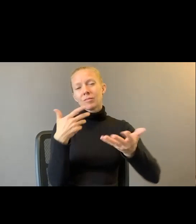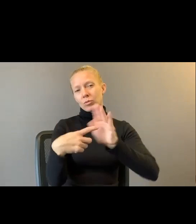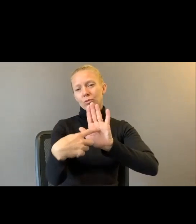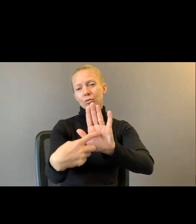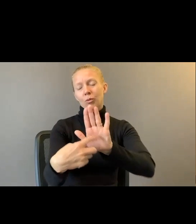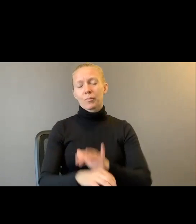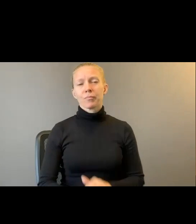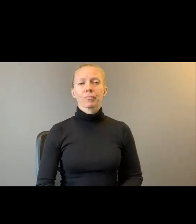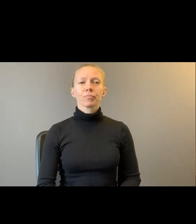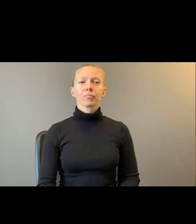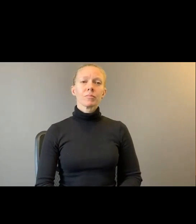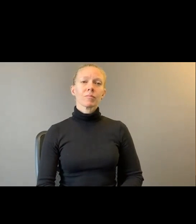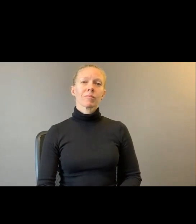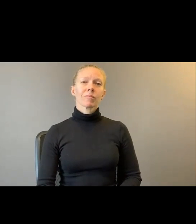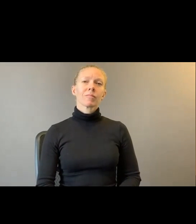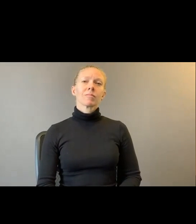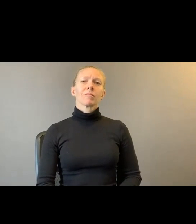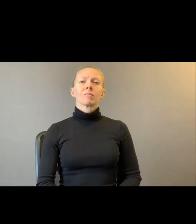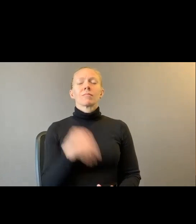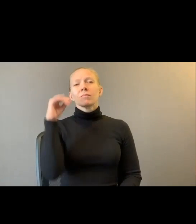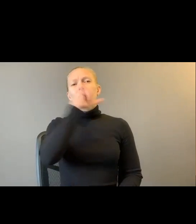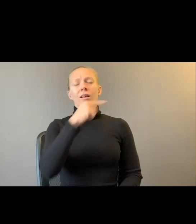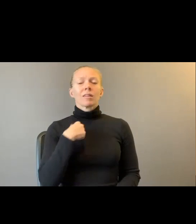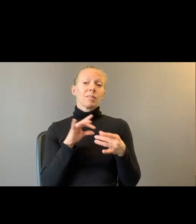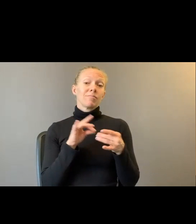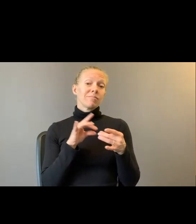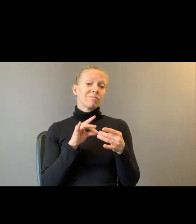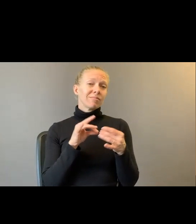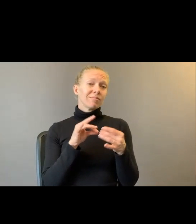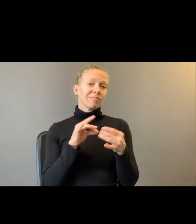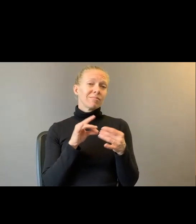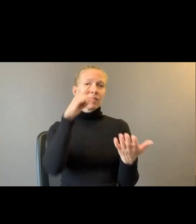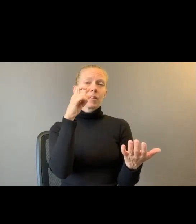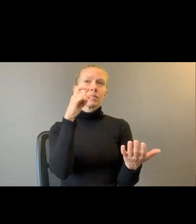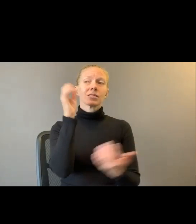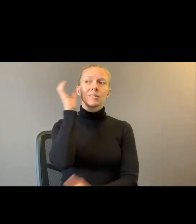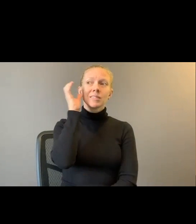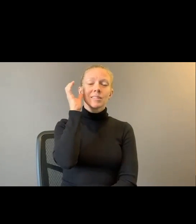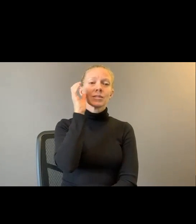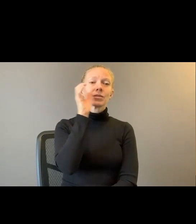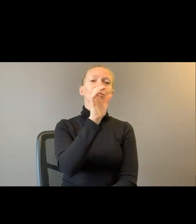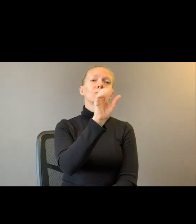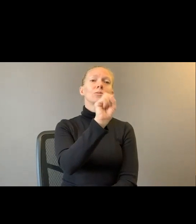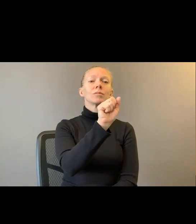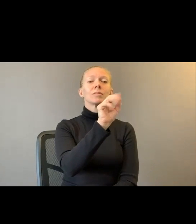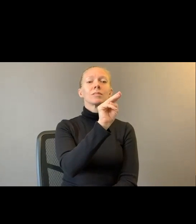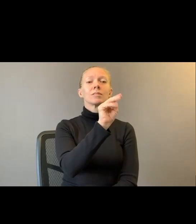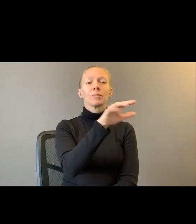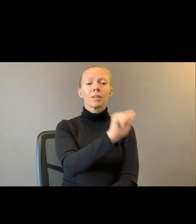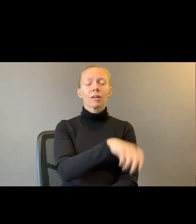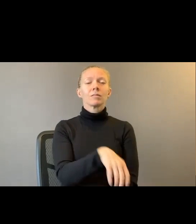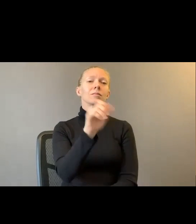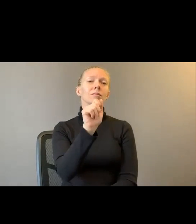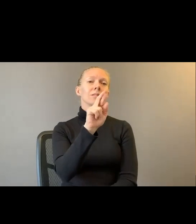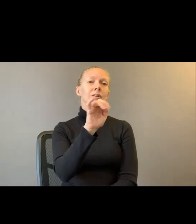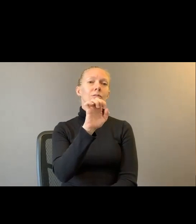And I, I'm just, I guess I'm saying that because I'm feeling, listening to Samia and Erica, you know, all of us channeling, not